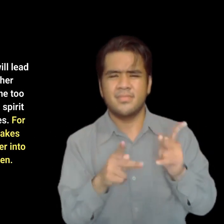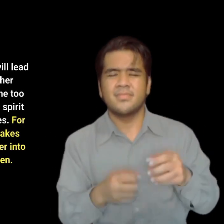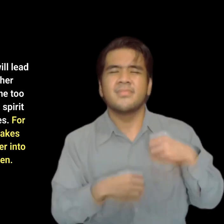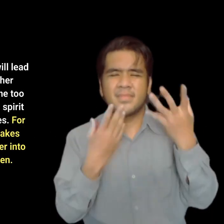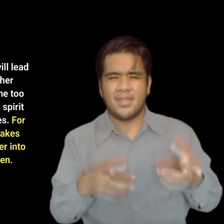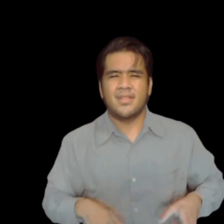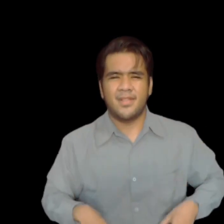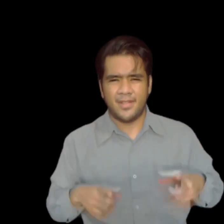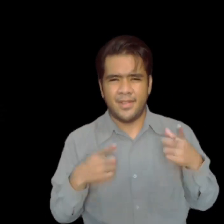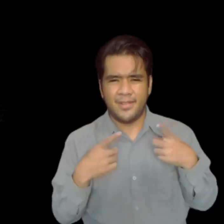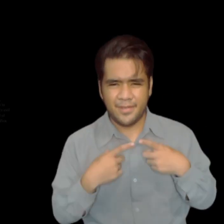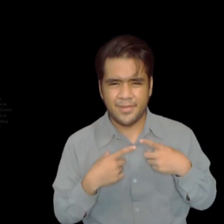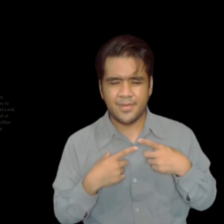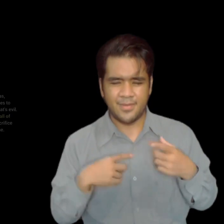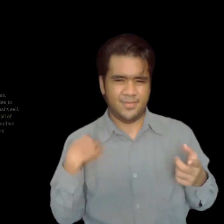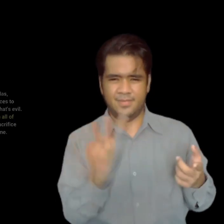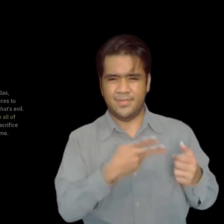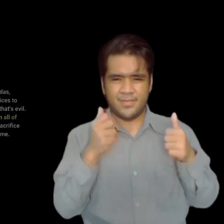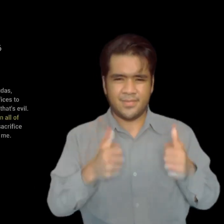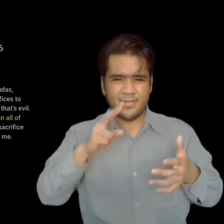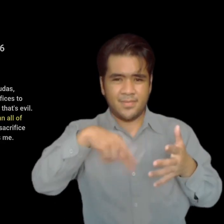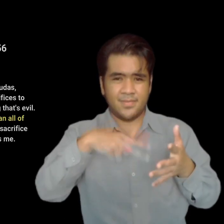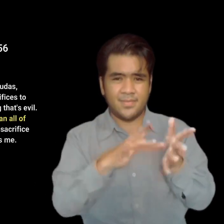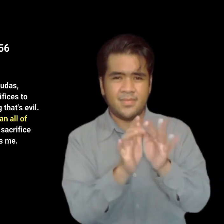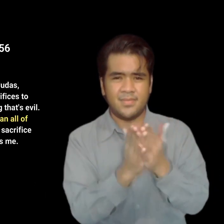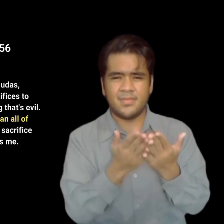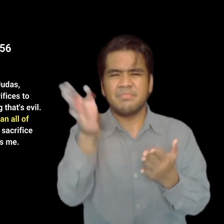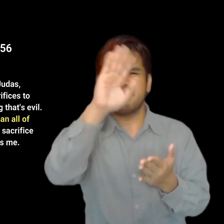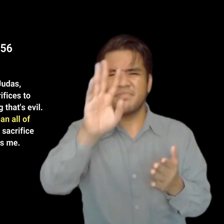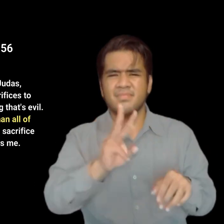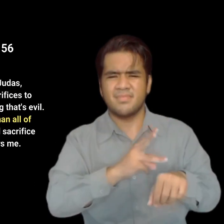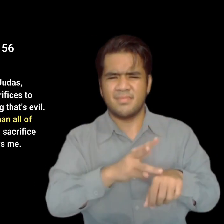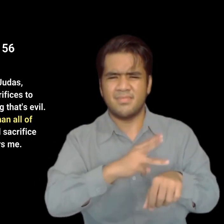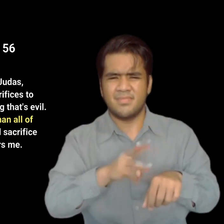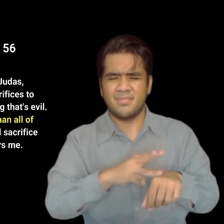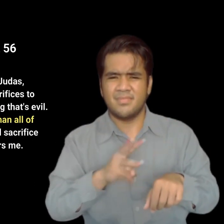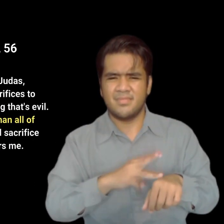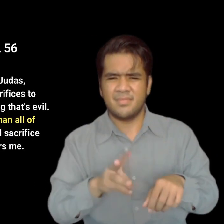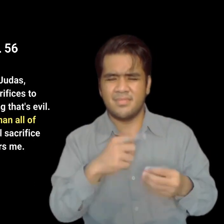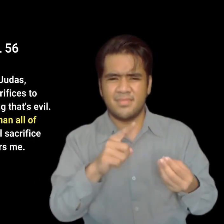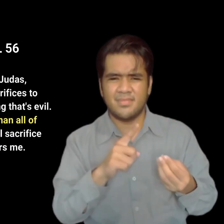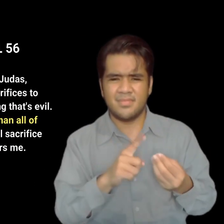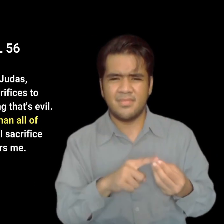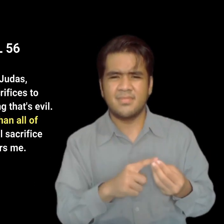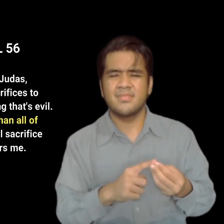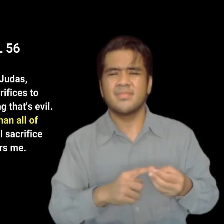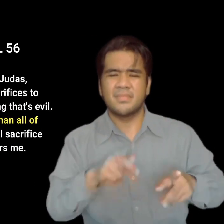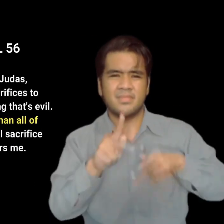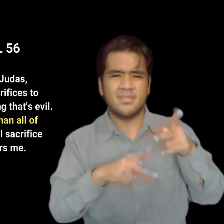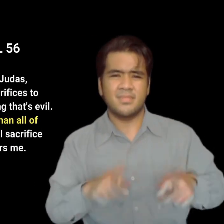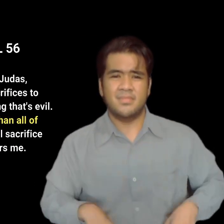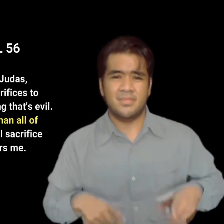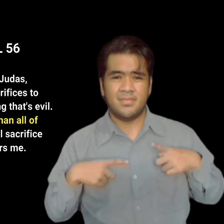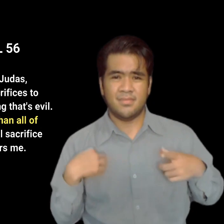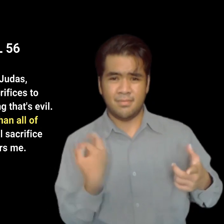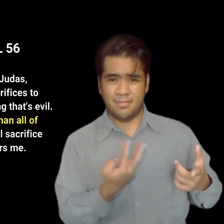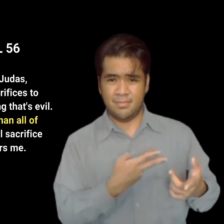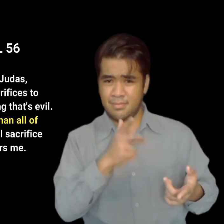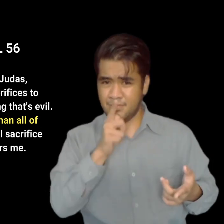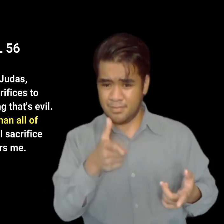heaven. And the Gospel of Judas, saying that Judas was not a traitor, but a hero, who helped our Lord Jesus to escape this corrupt world